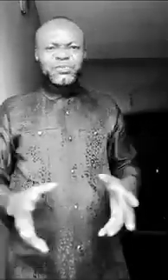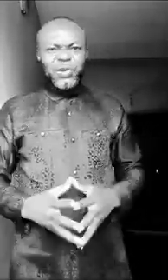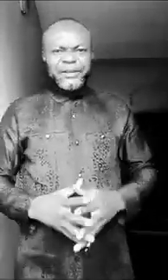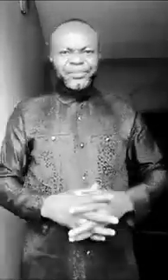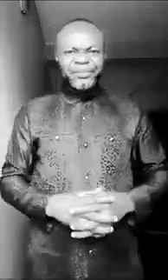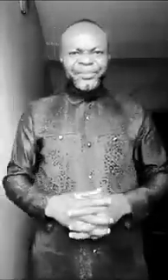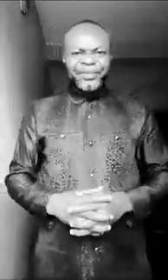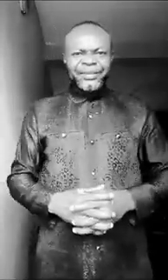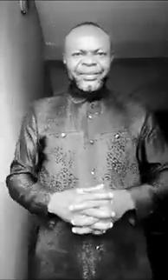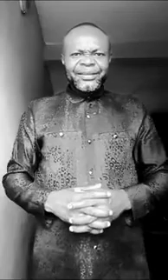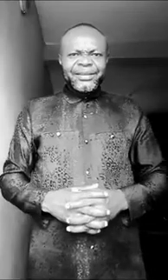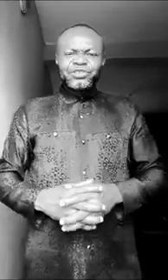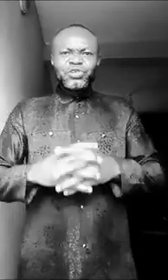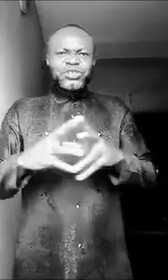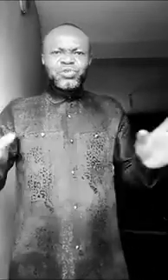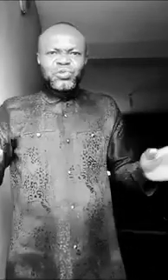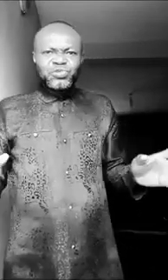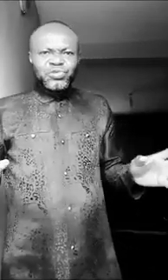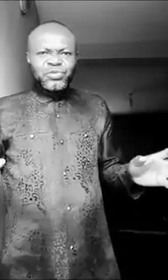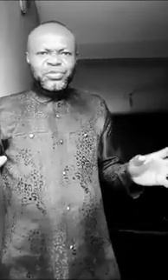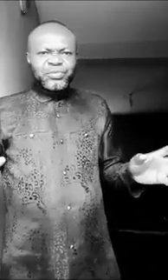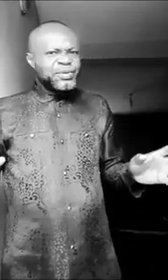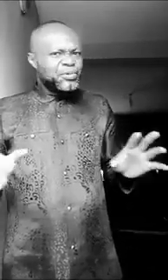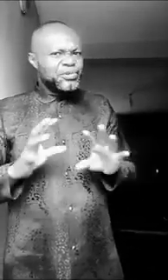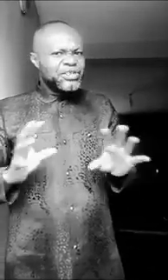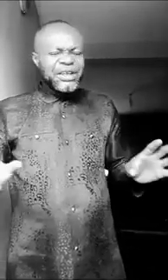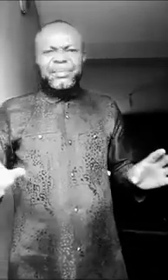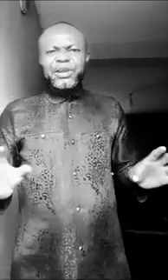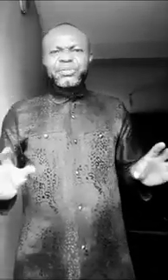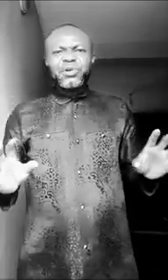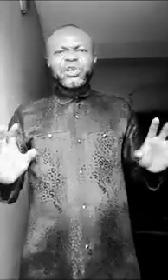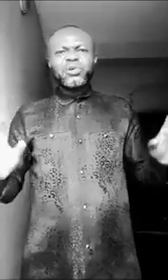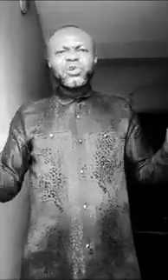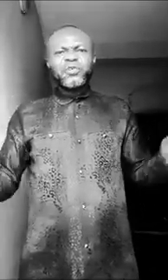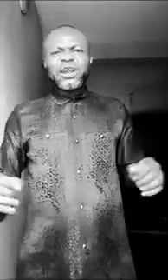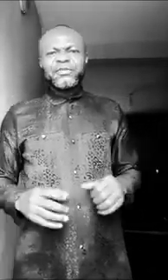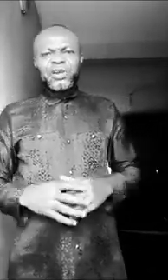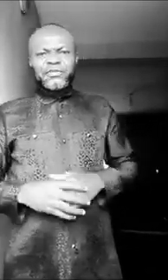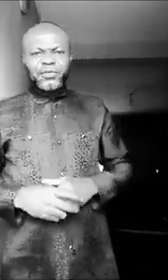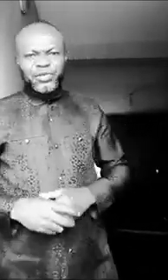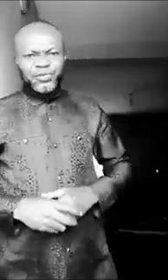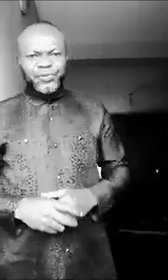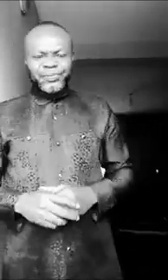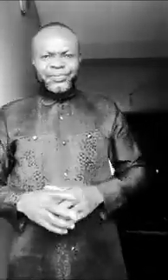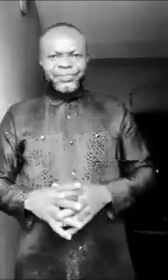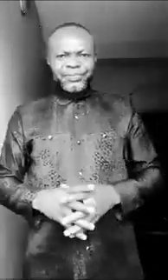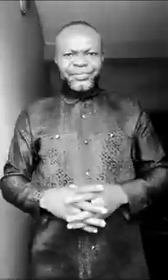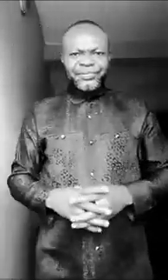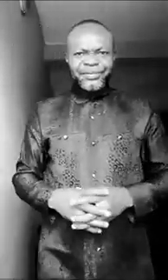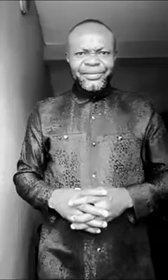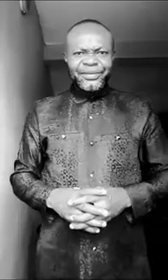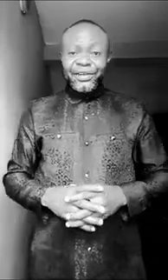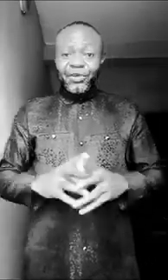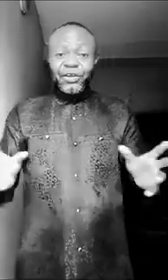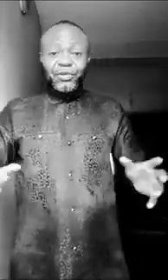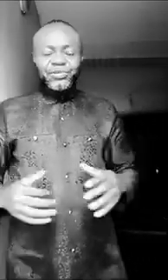spoiling. There is nothing good. People will see about you because the glory of God have gone out from you. They have gone out from you.